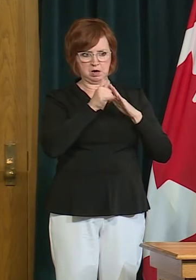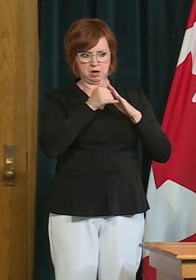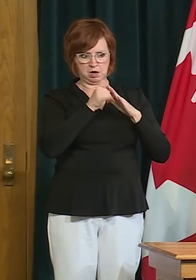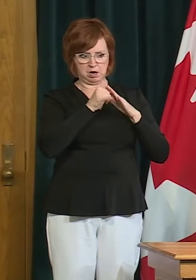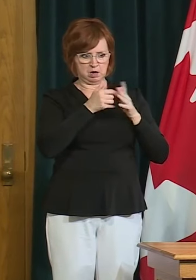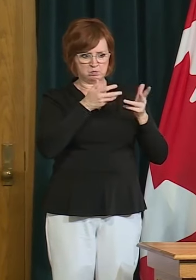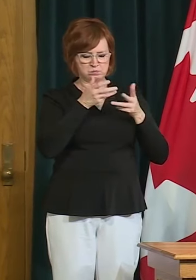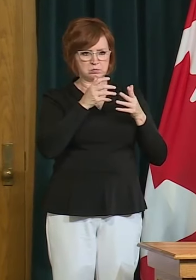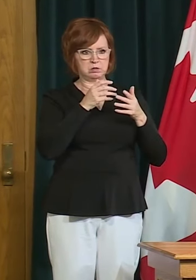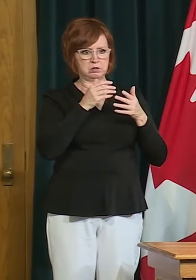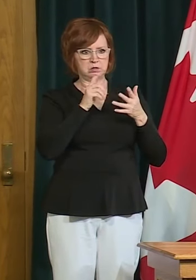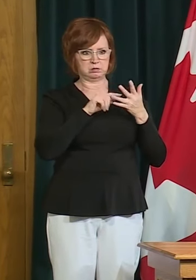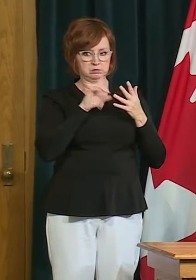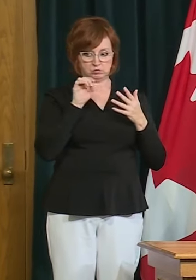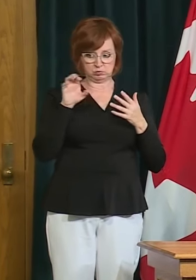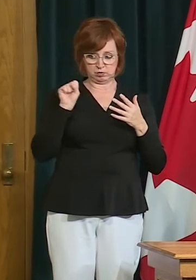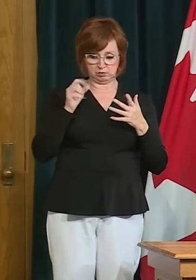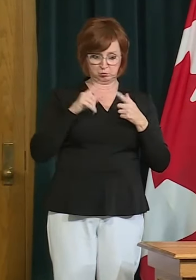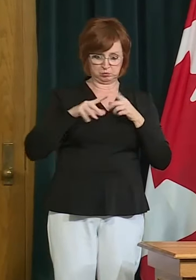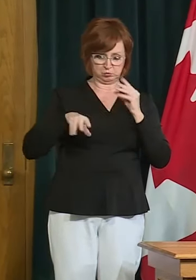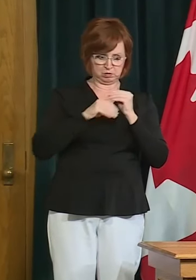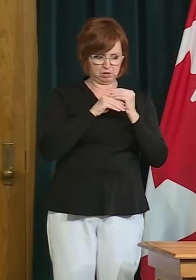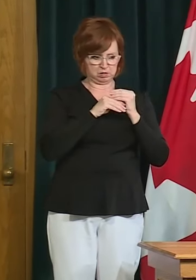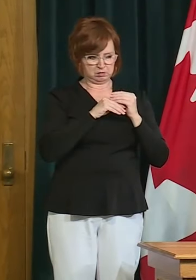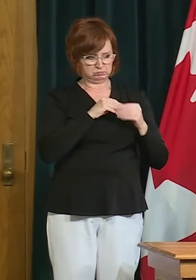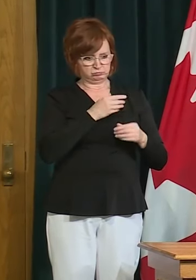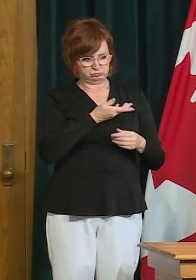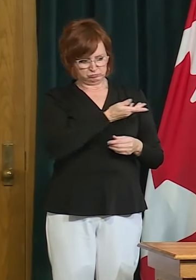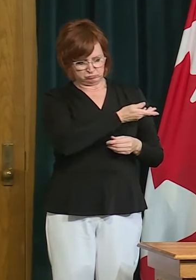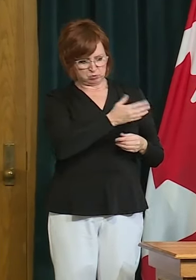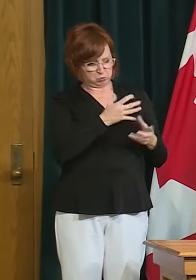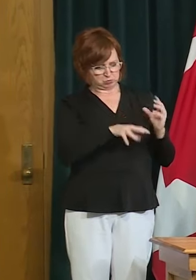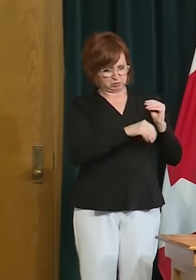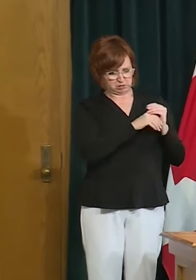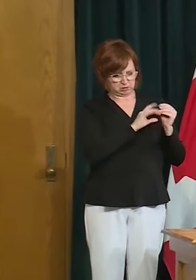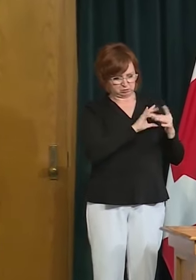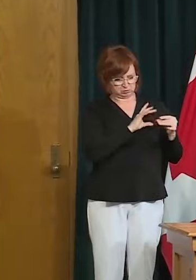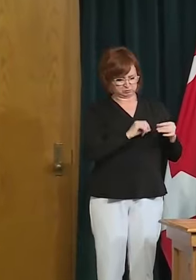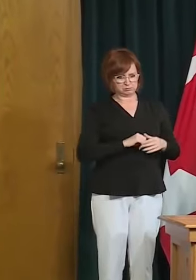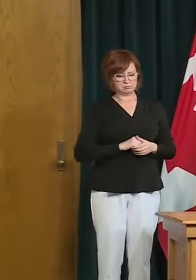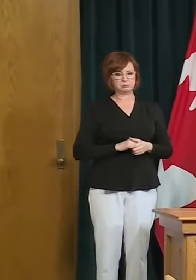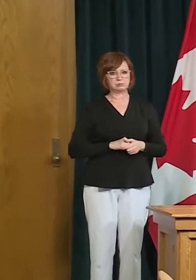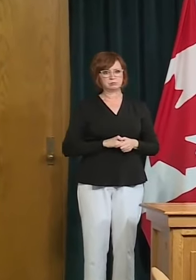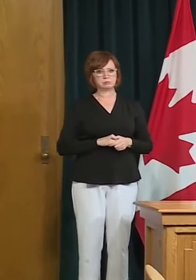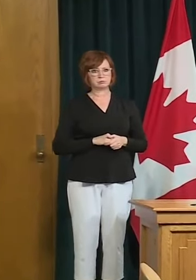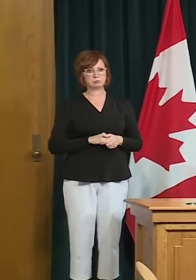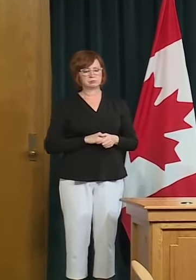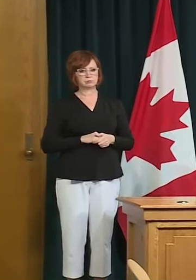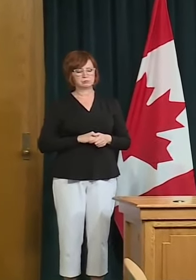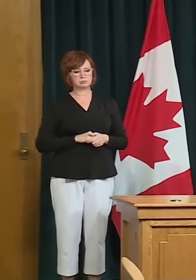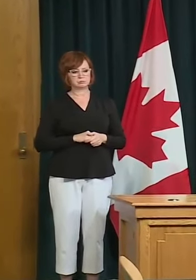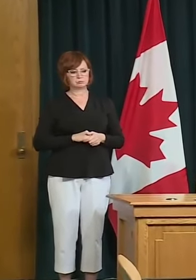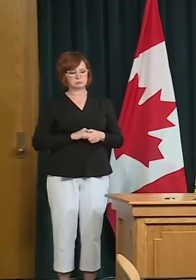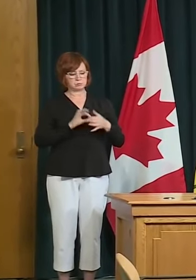opportunity um dr shahab would you if you had anything to add on on the uh the consultations that are going on with respect to phase 4